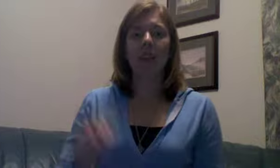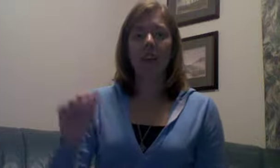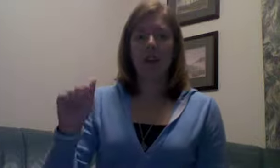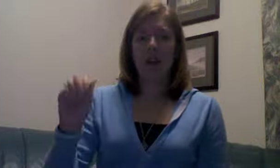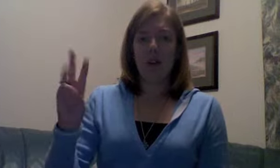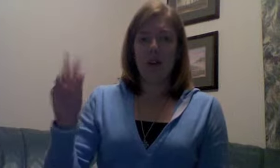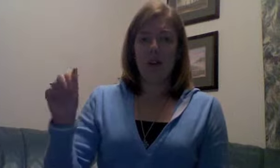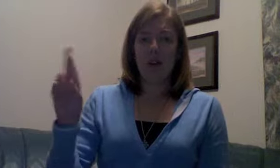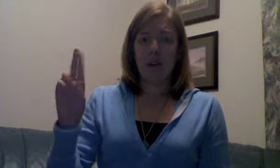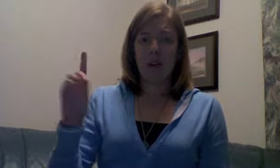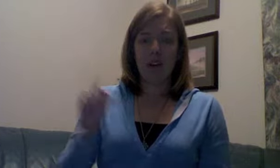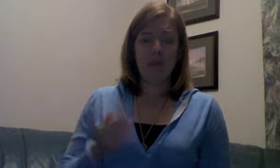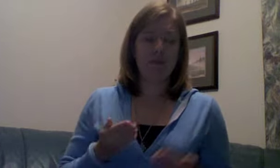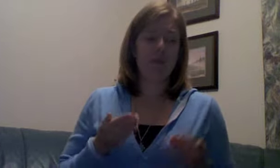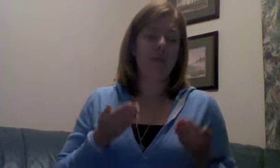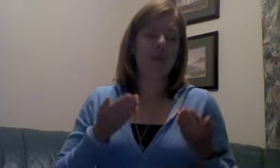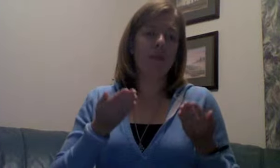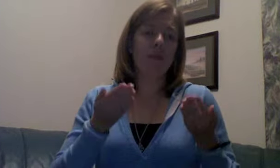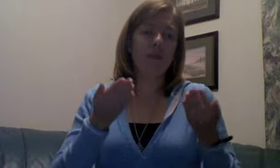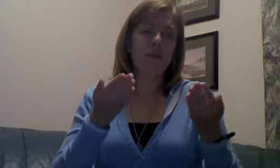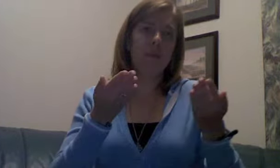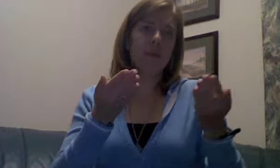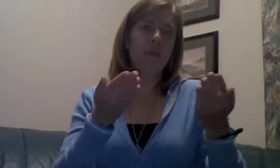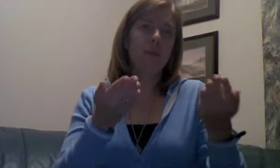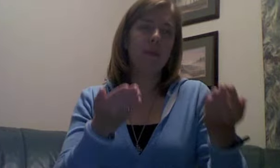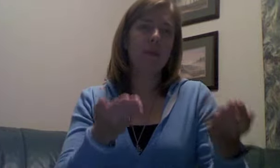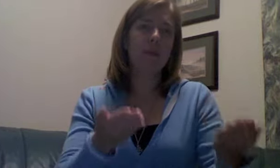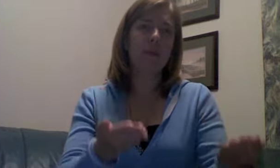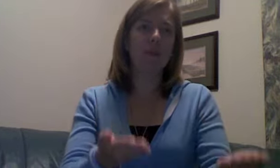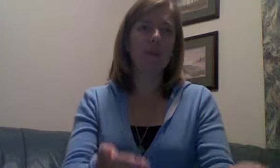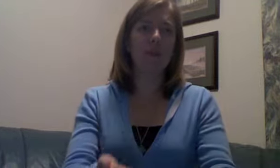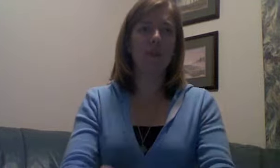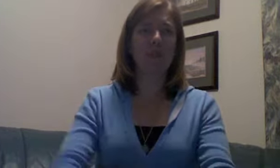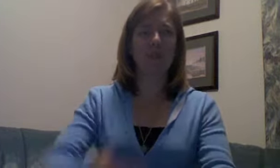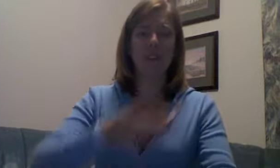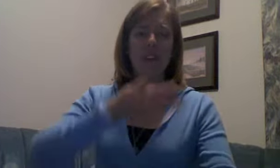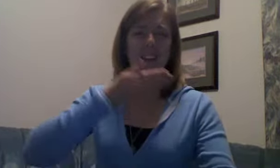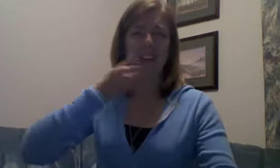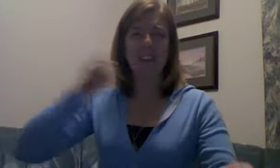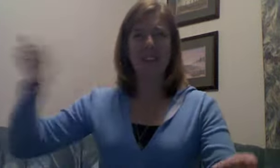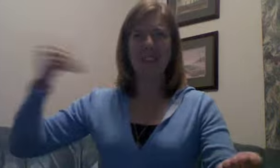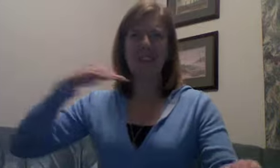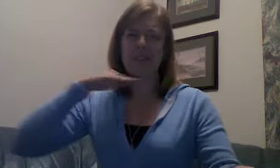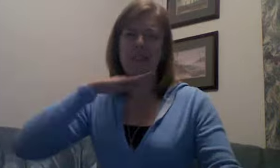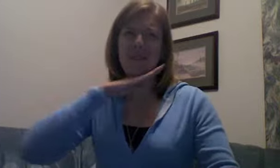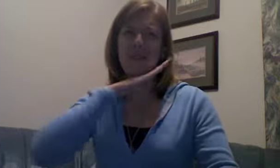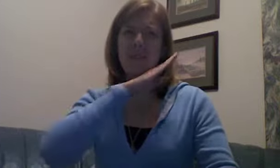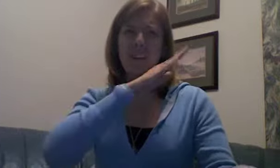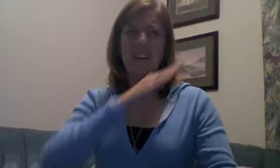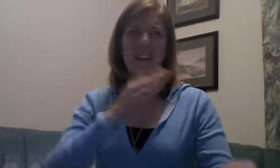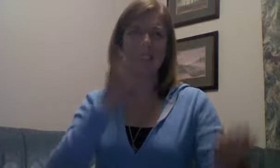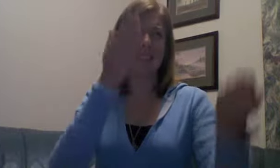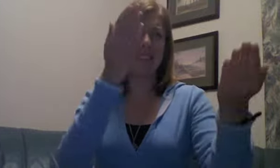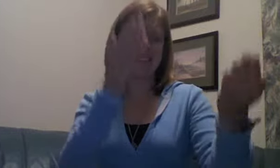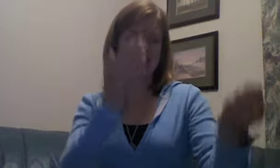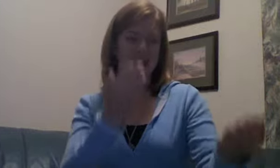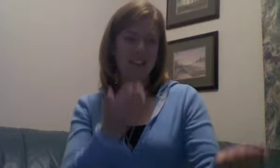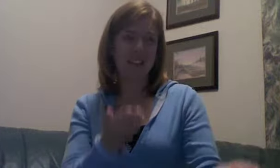and the award for the bad light